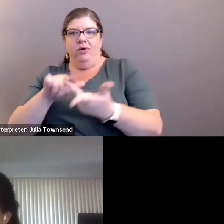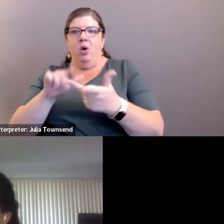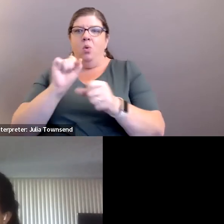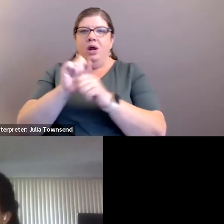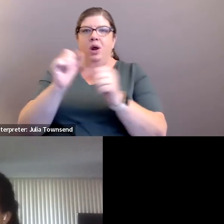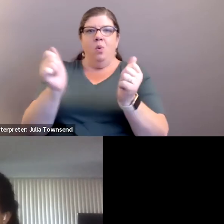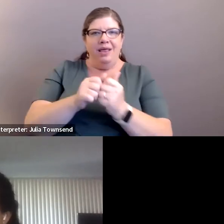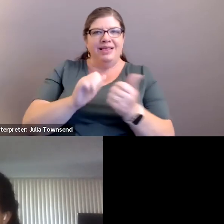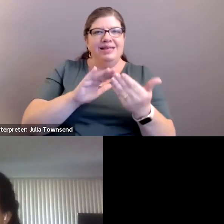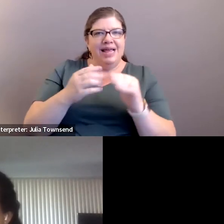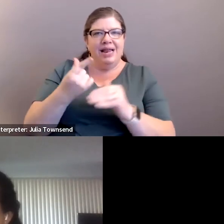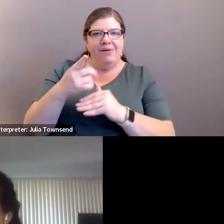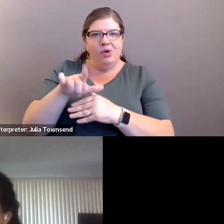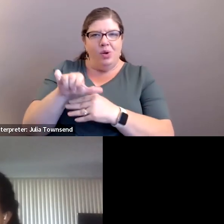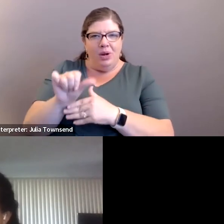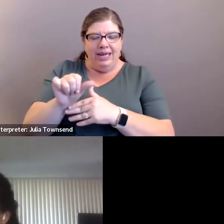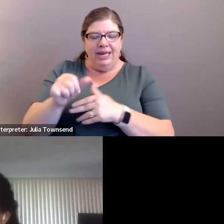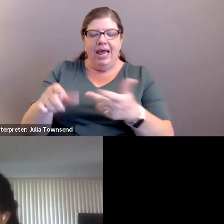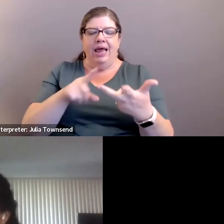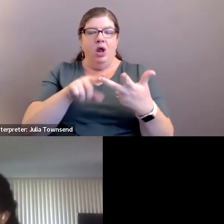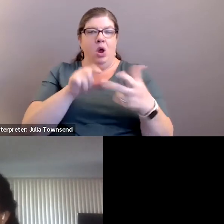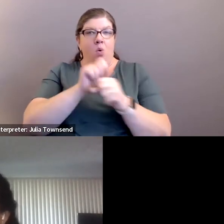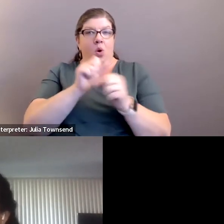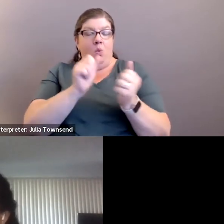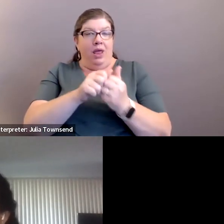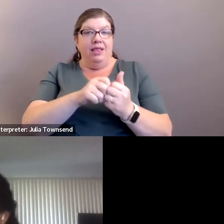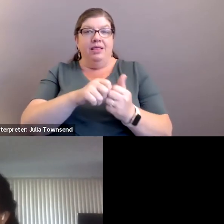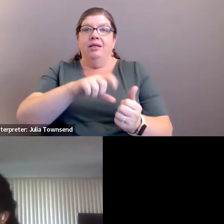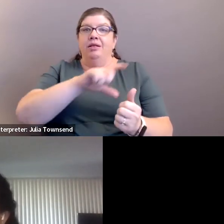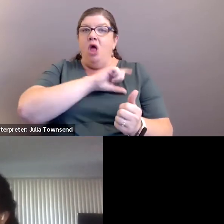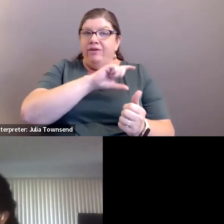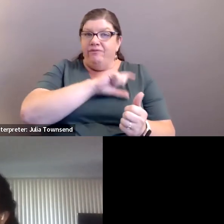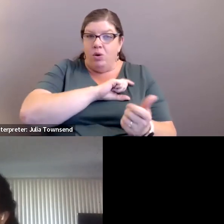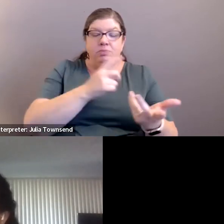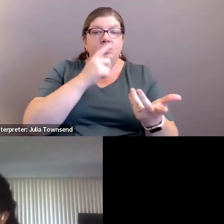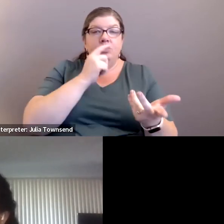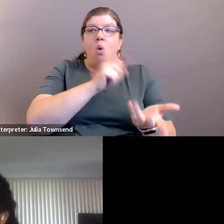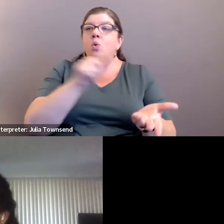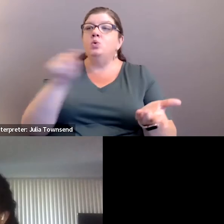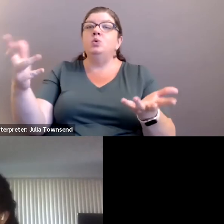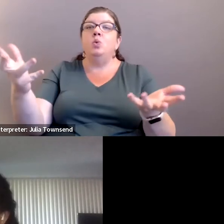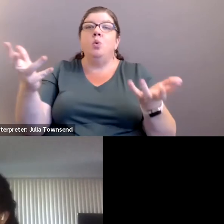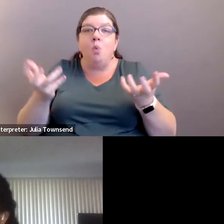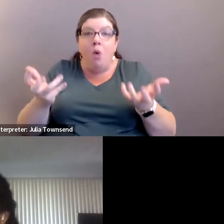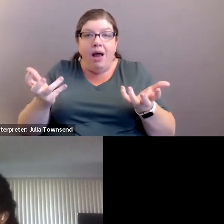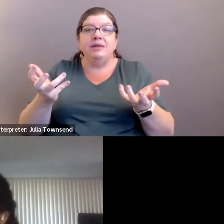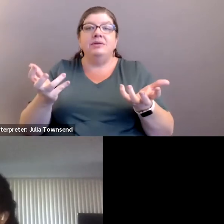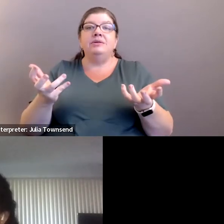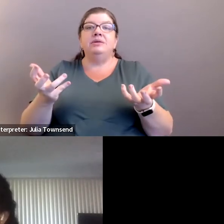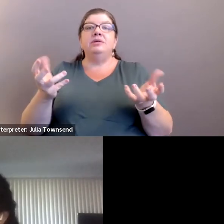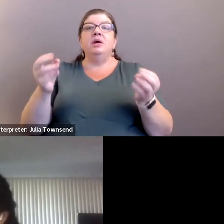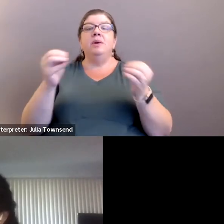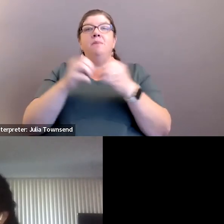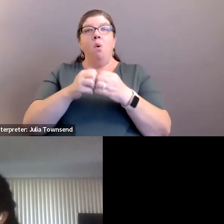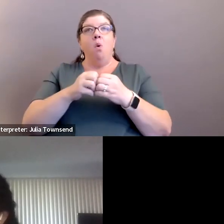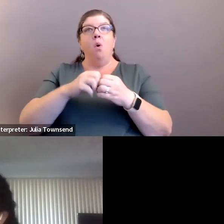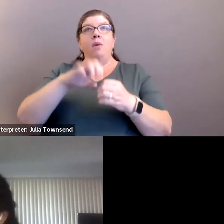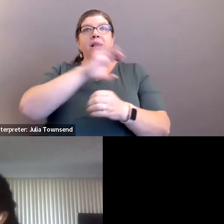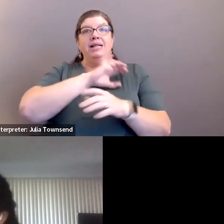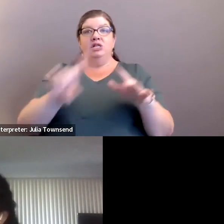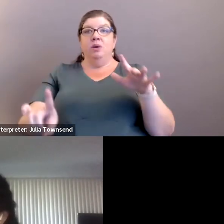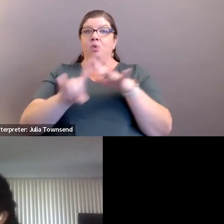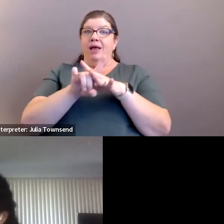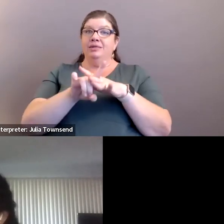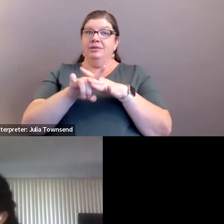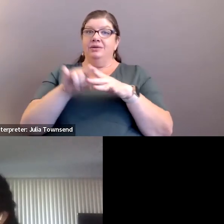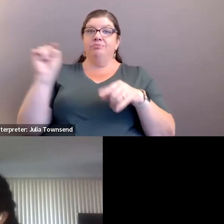of Goleta and you're working with law enforcement you're working with those who who want want more police presence